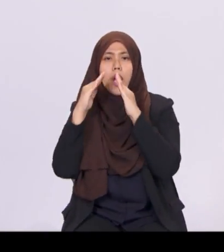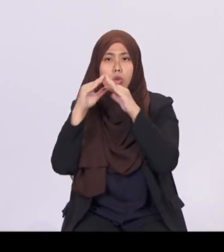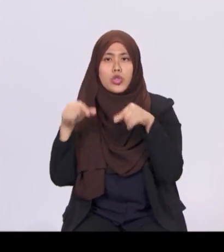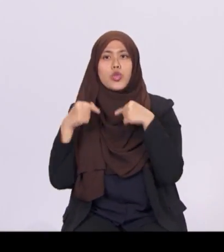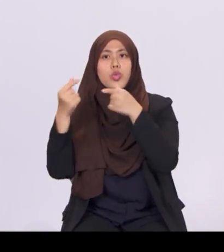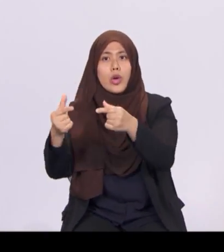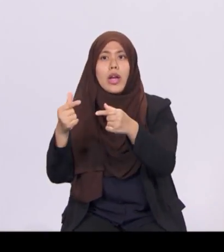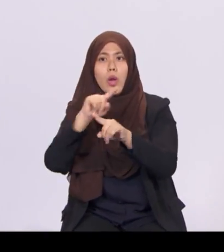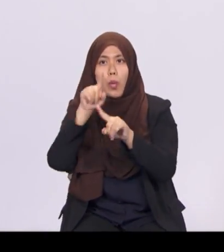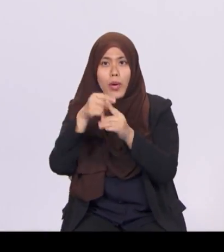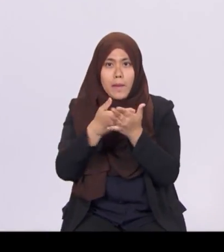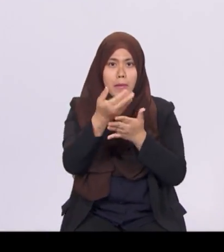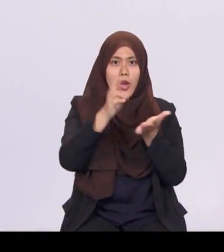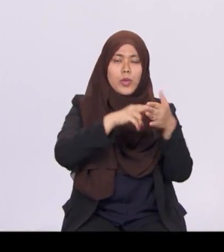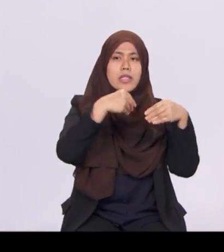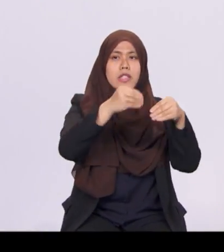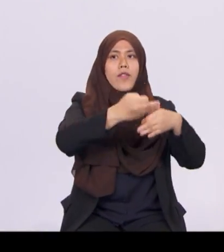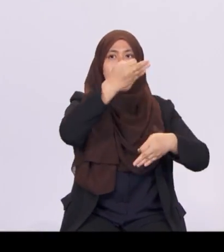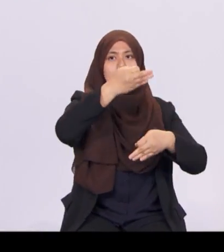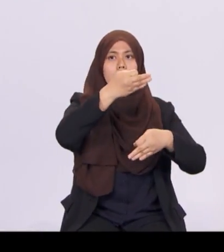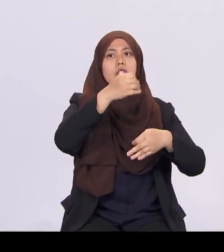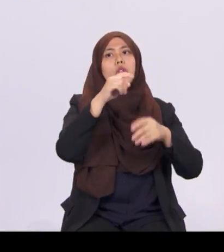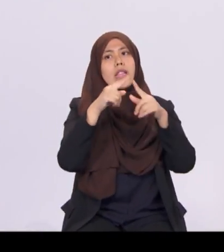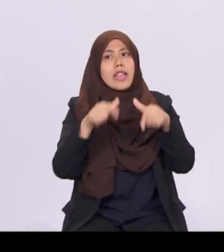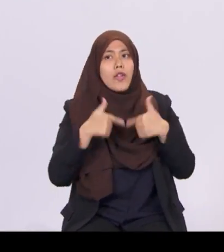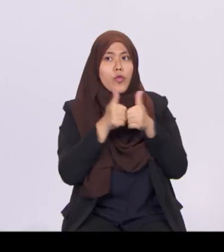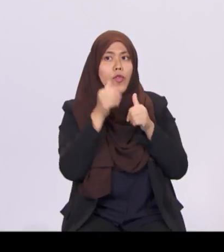a 50 per cent increase compared to three years ago.